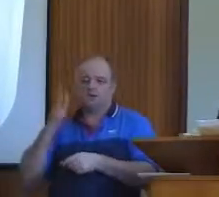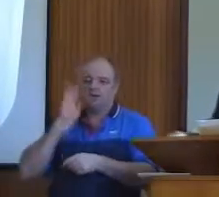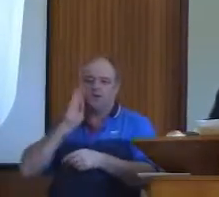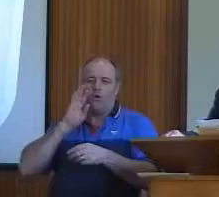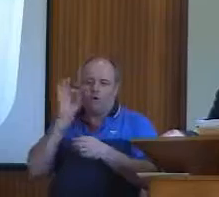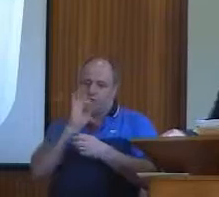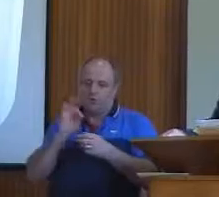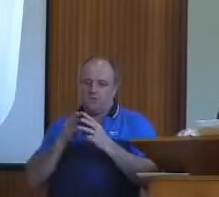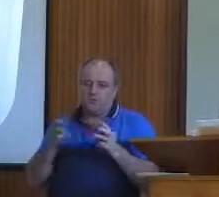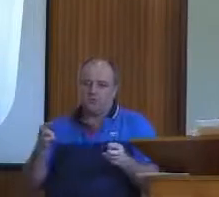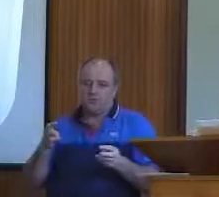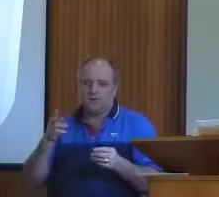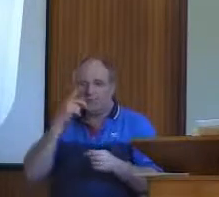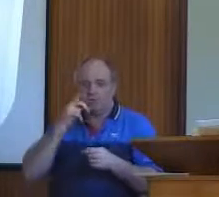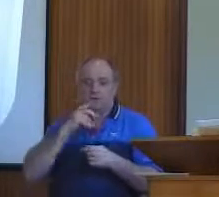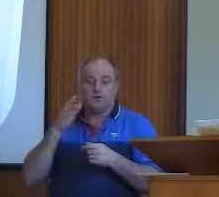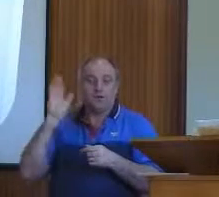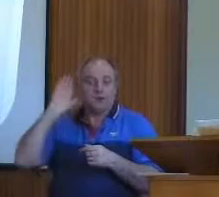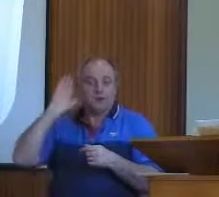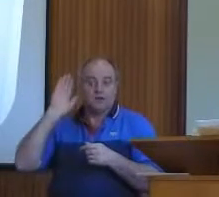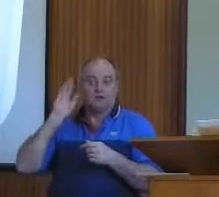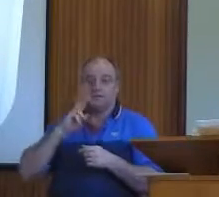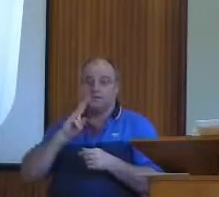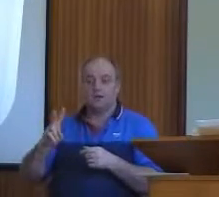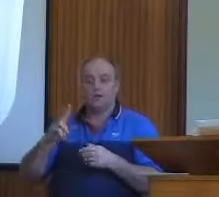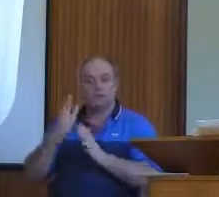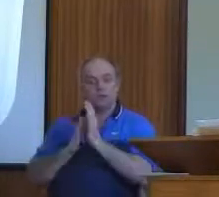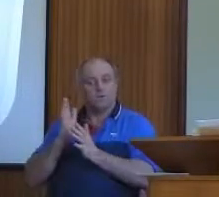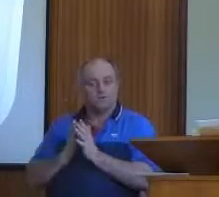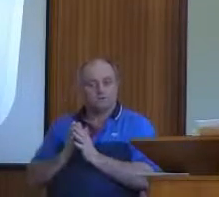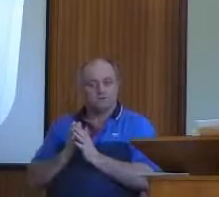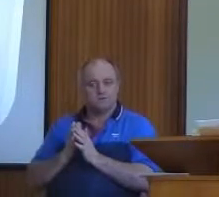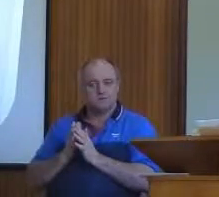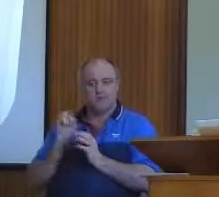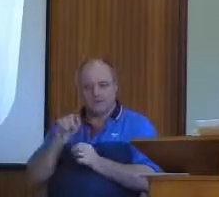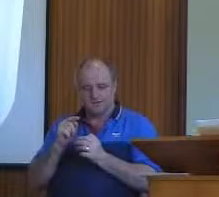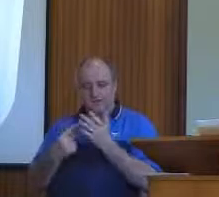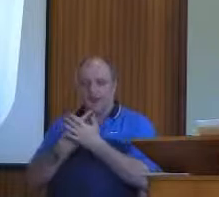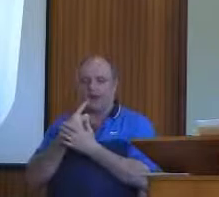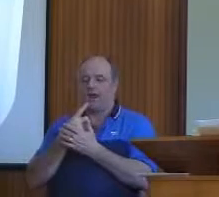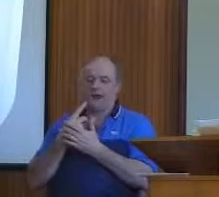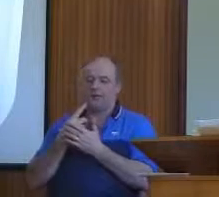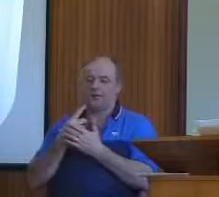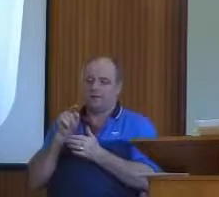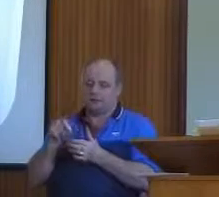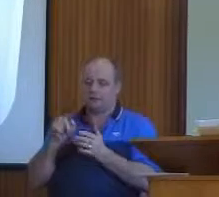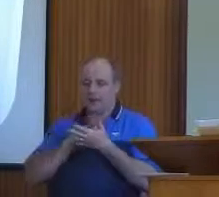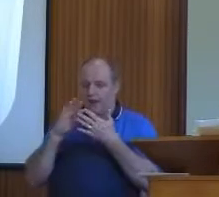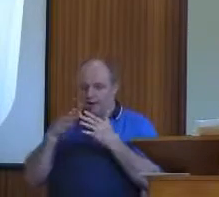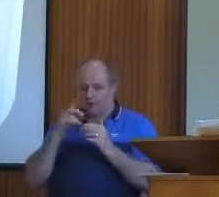If we be dead with Him, we shall live with Him. If we suffer, we shall reign with Him. If we